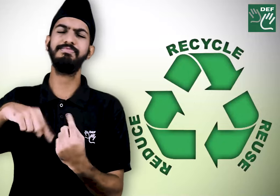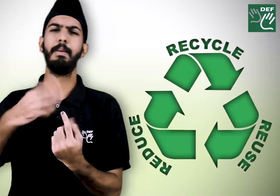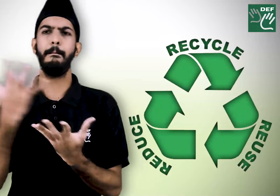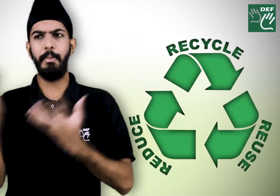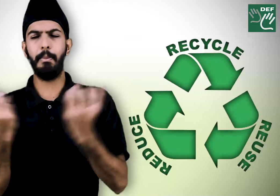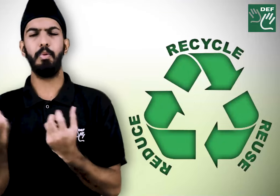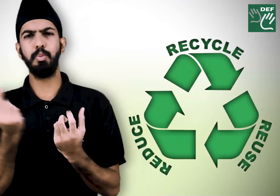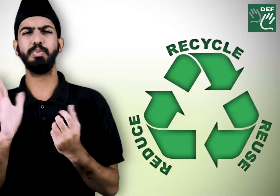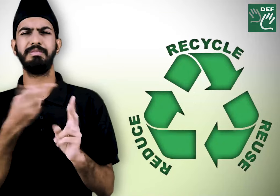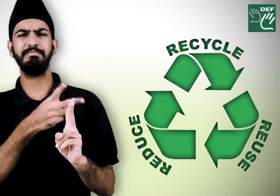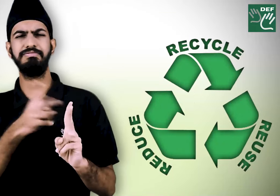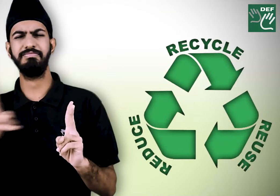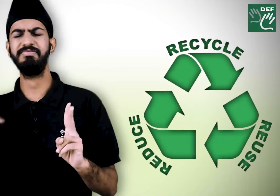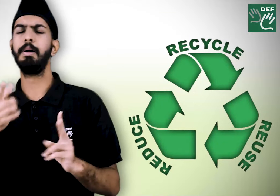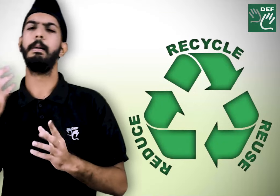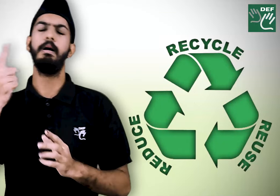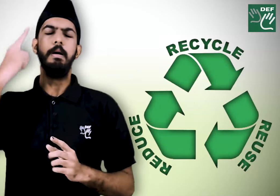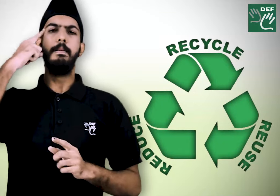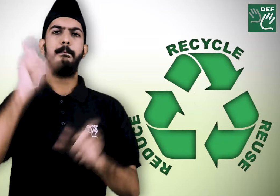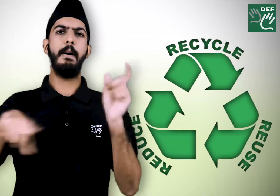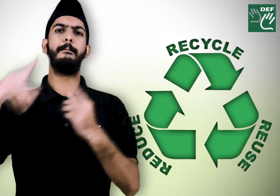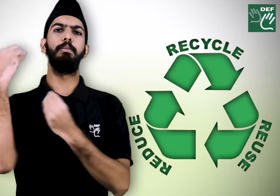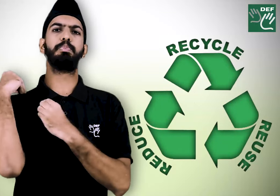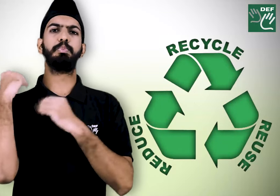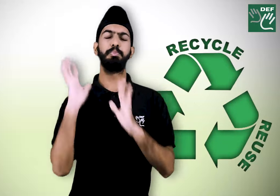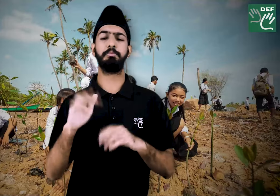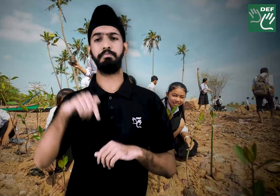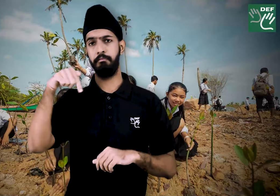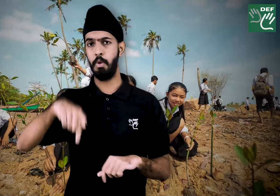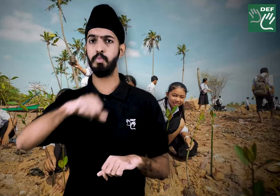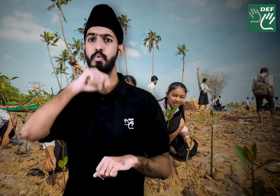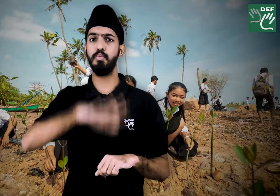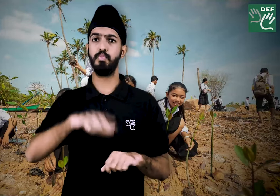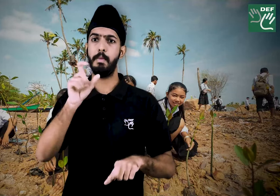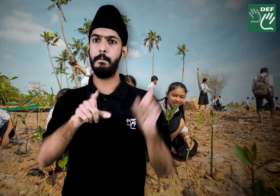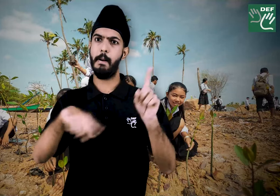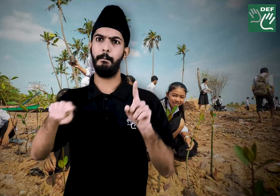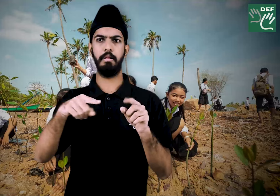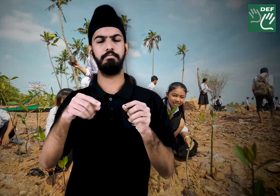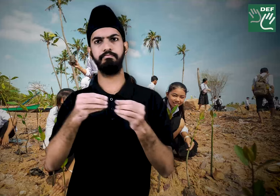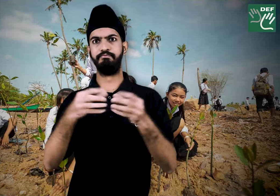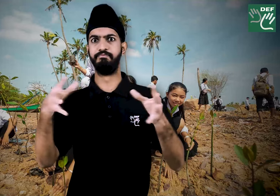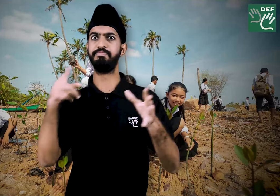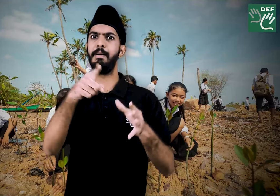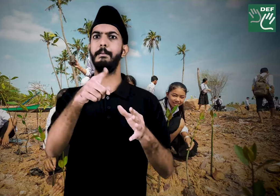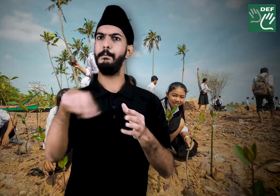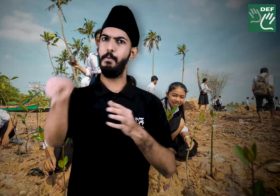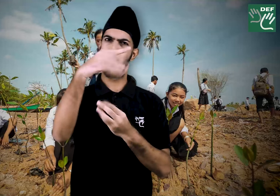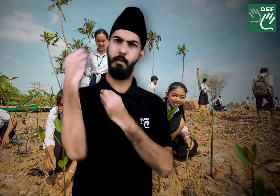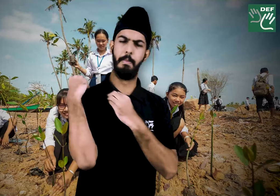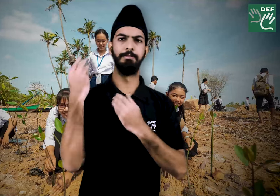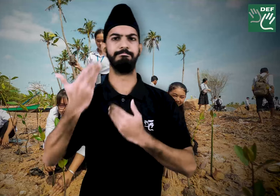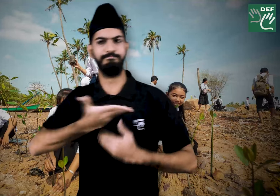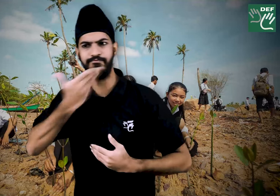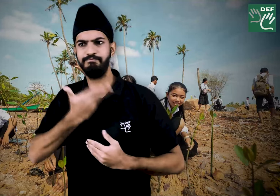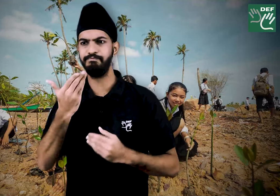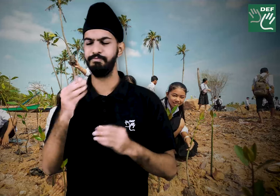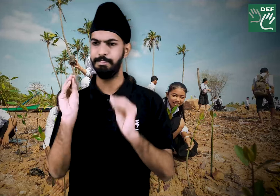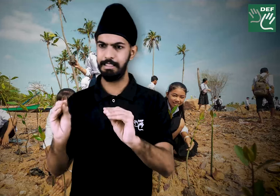that planet gets enough time to restore its ecological balance. By teaching the younger generations to